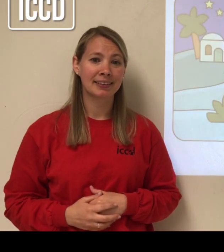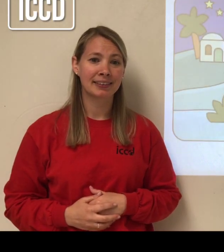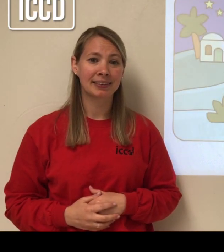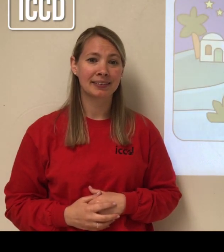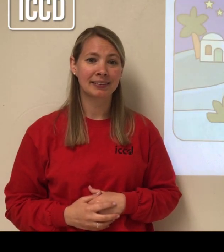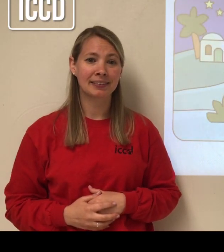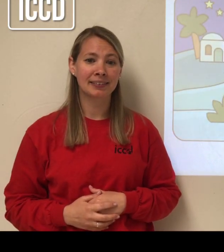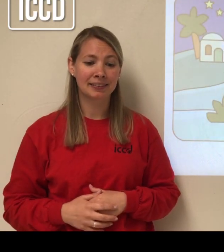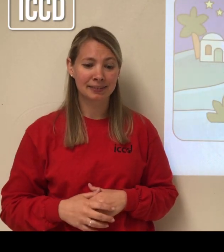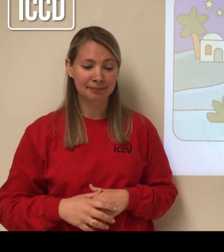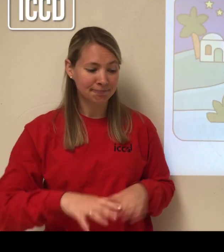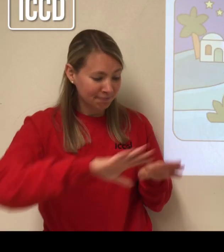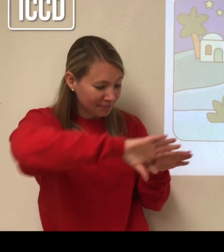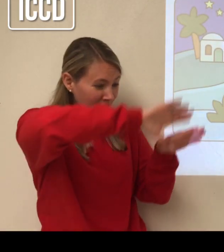He on top of the hills.